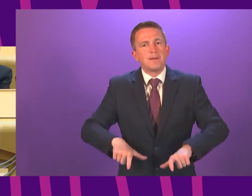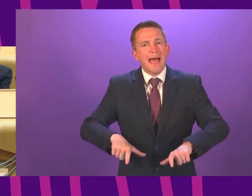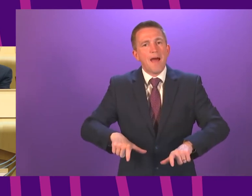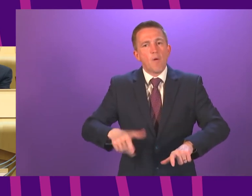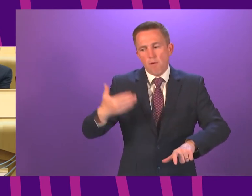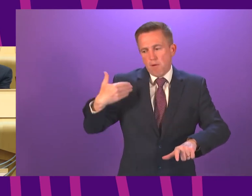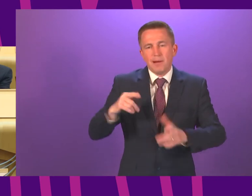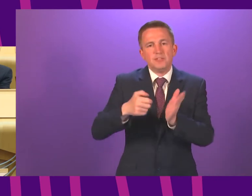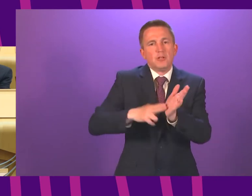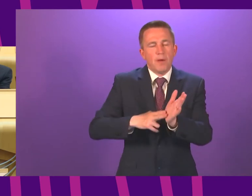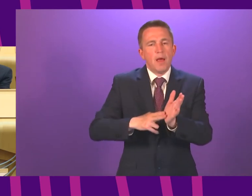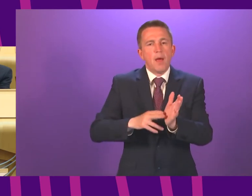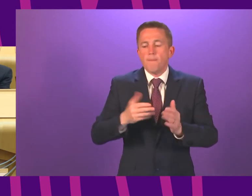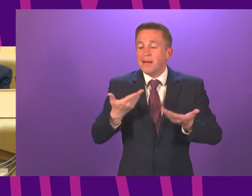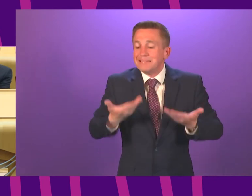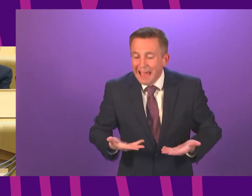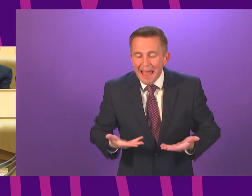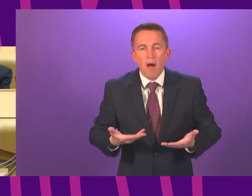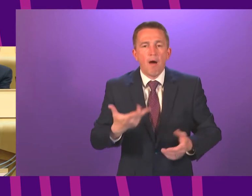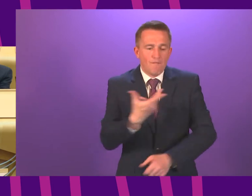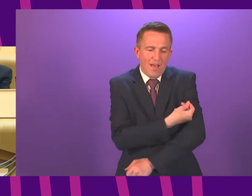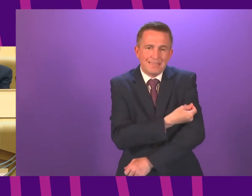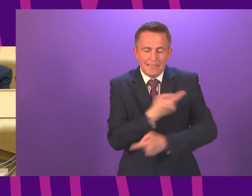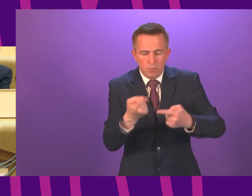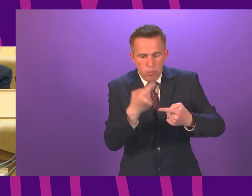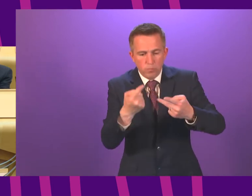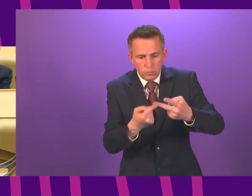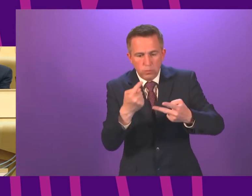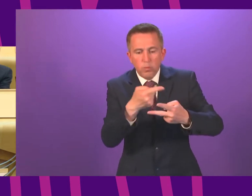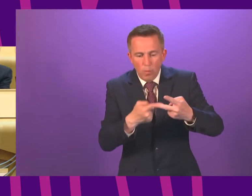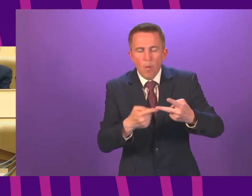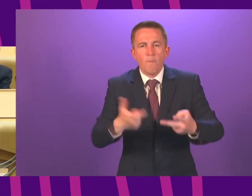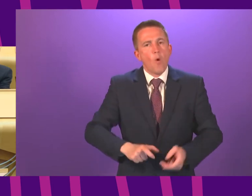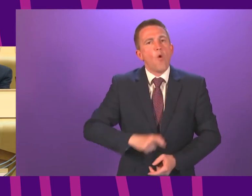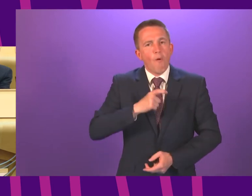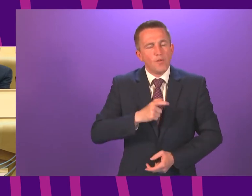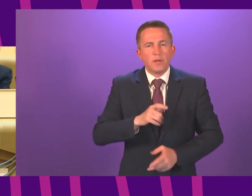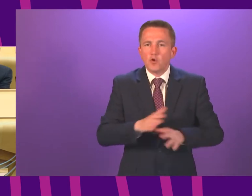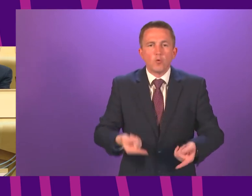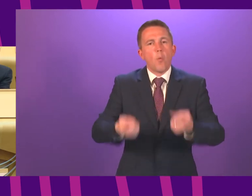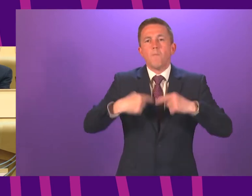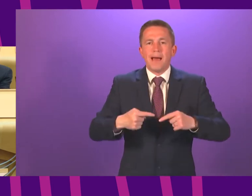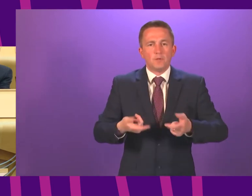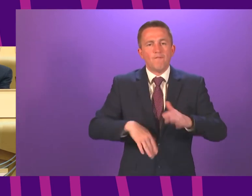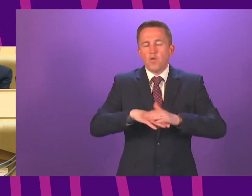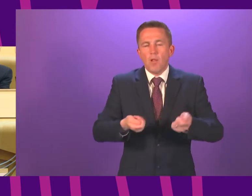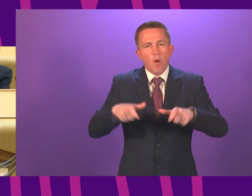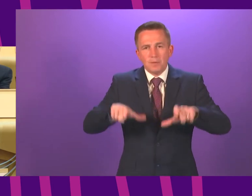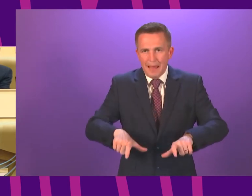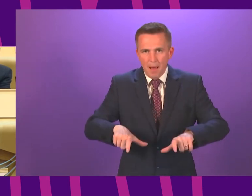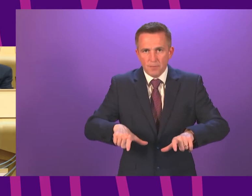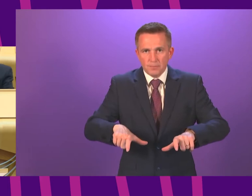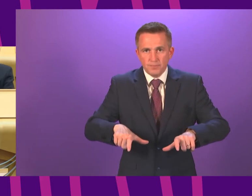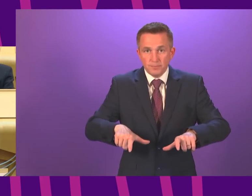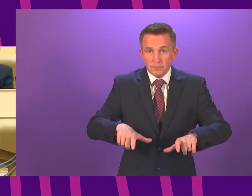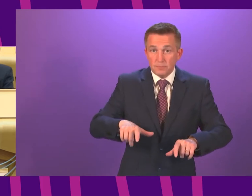And because of the vaccination programme, we can still look ahead with confidence. But, and this is the difficult part, in areas where